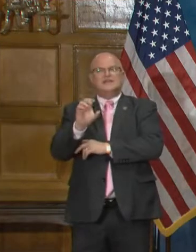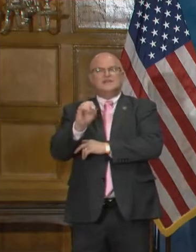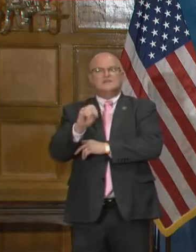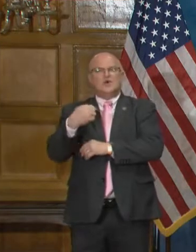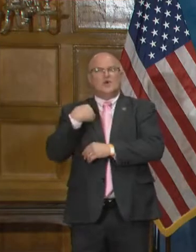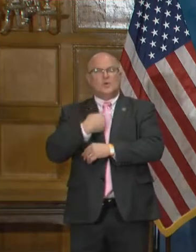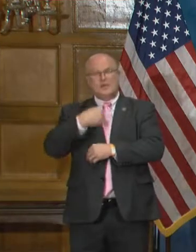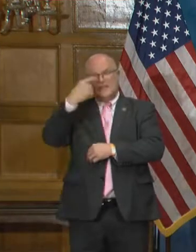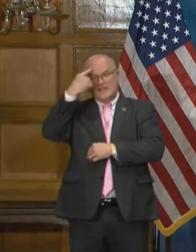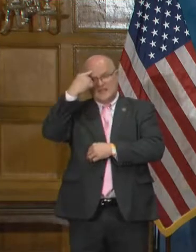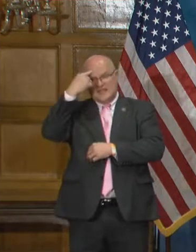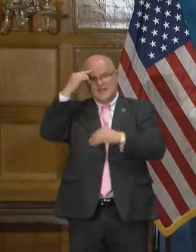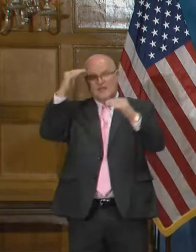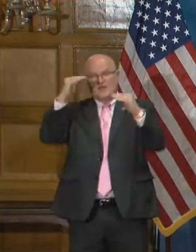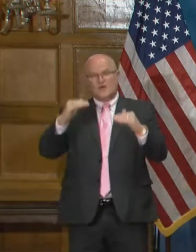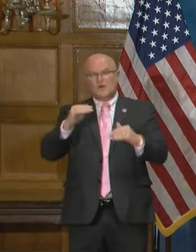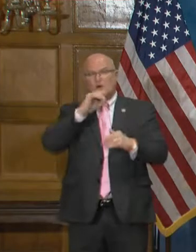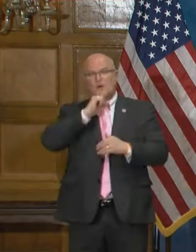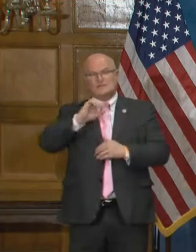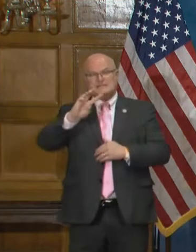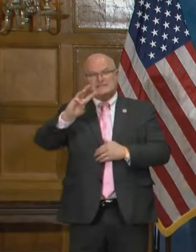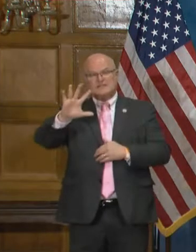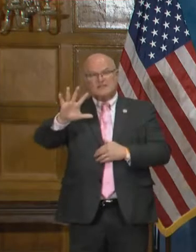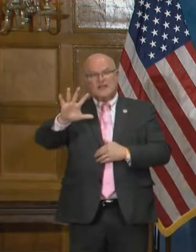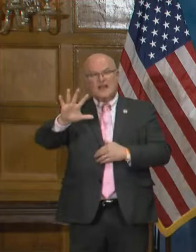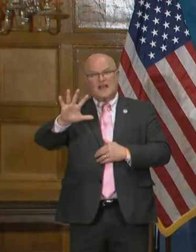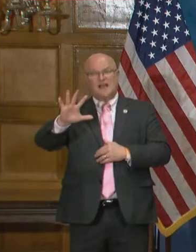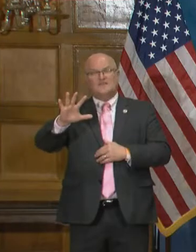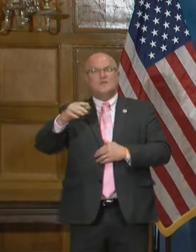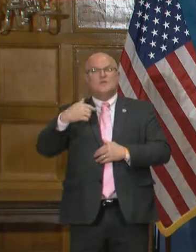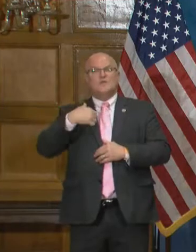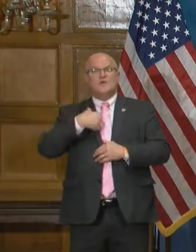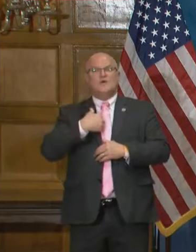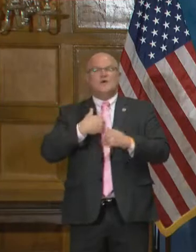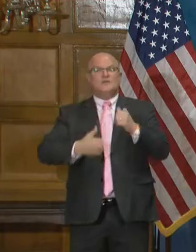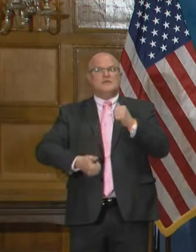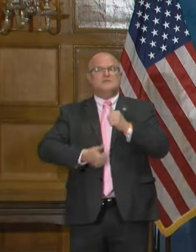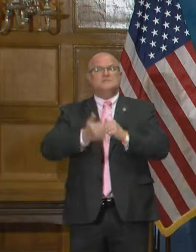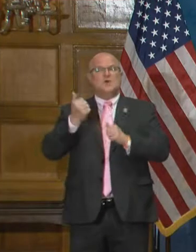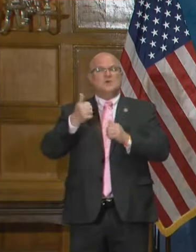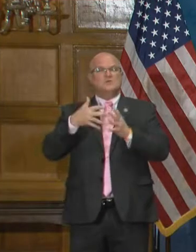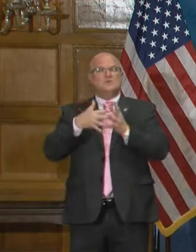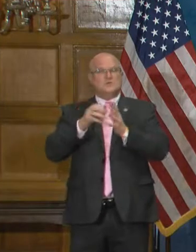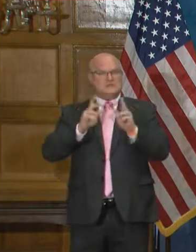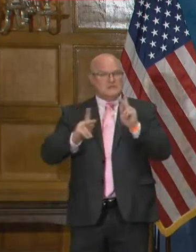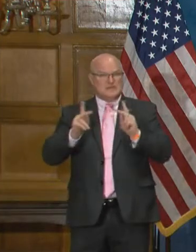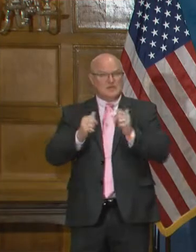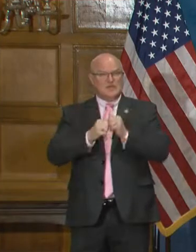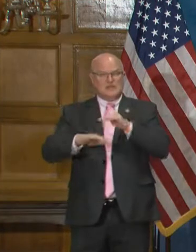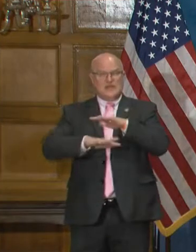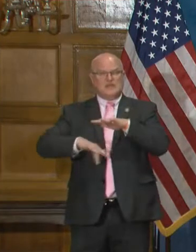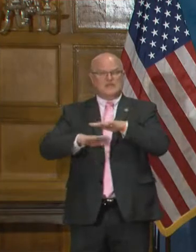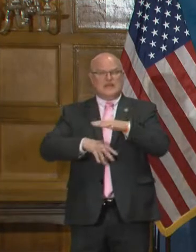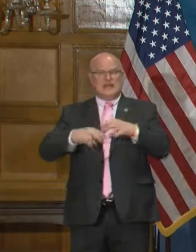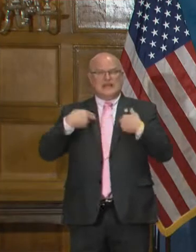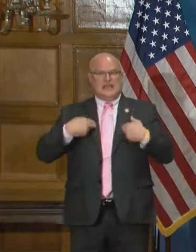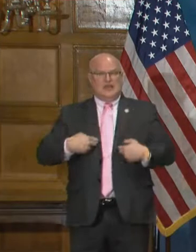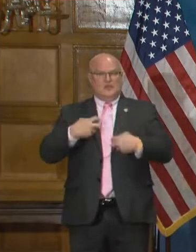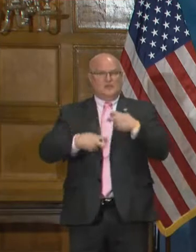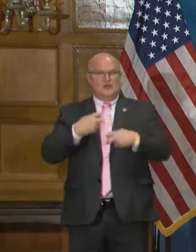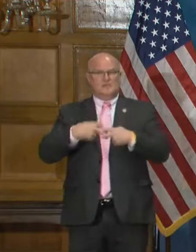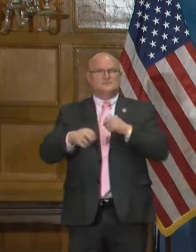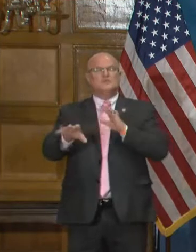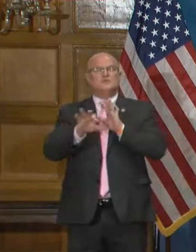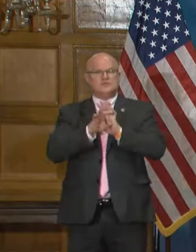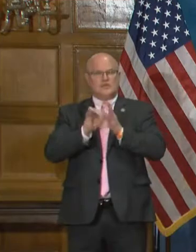we believe when we lowered it to 65 that we're going to be catching the most vulnerable of those with underlying conditions and so we